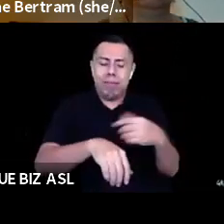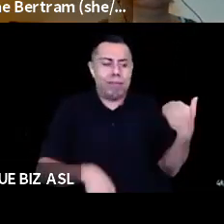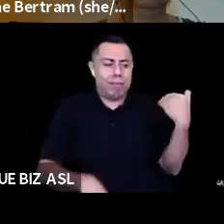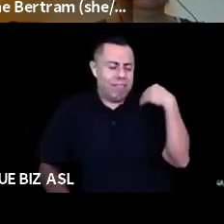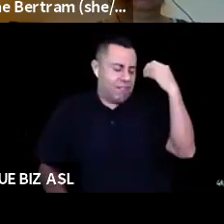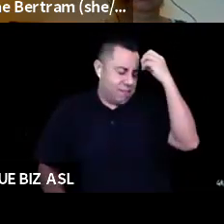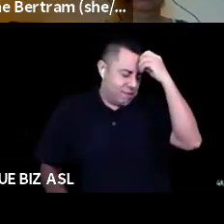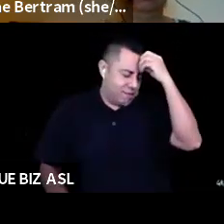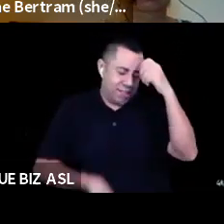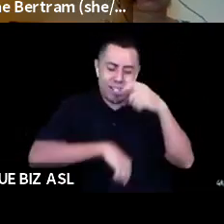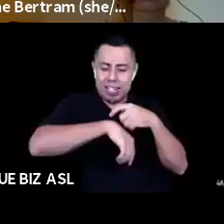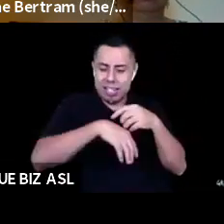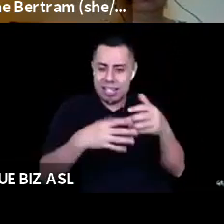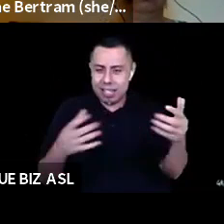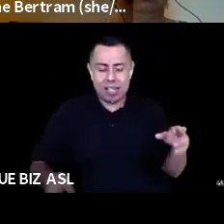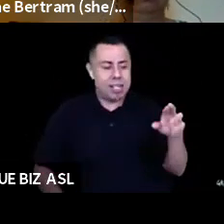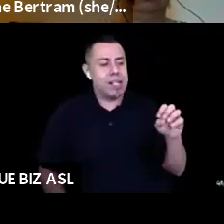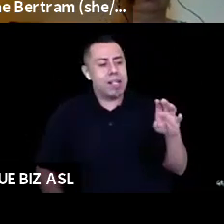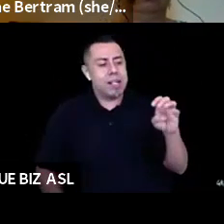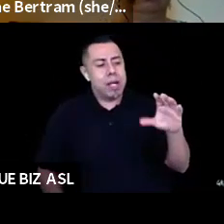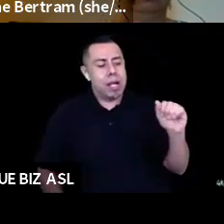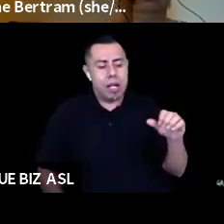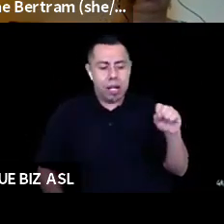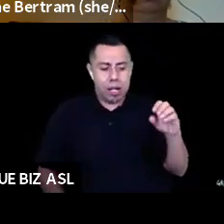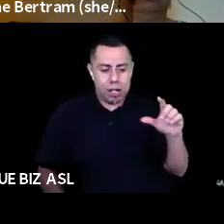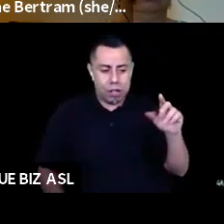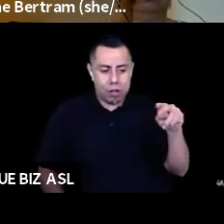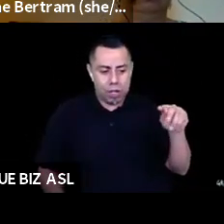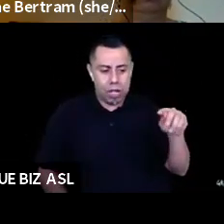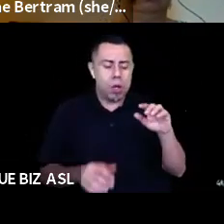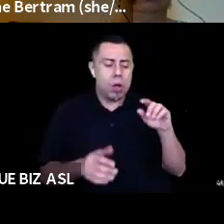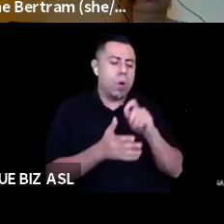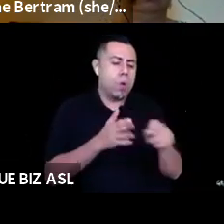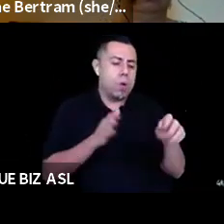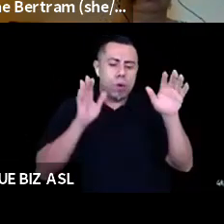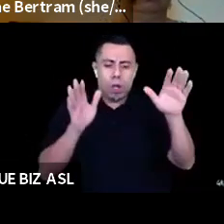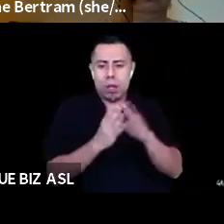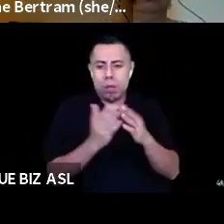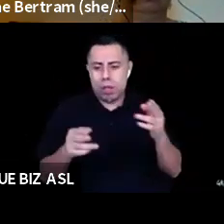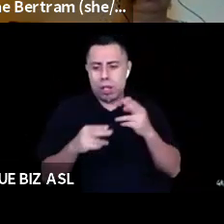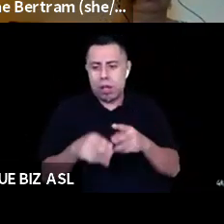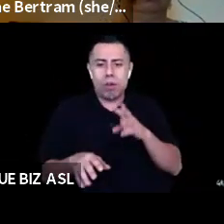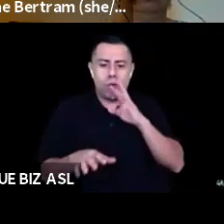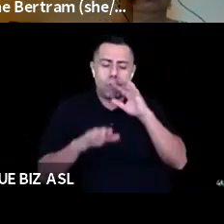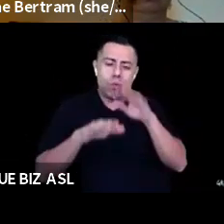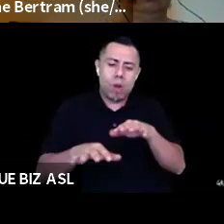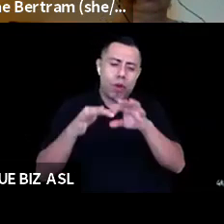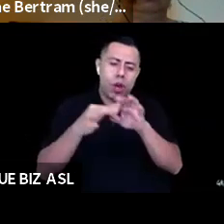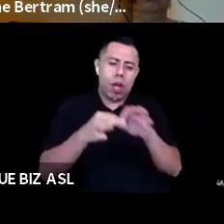Rebecca Solnit wrote this great book river of shadows. Um, and she talks about time being on time was a construct type